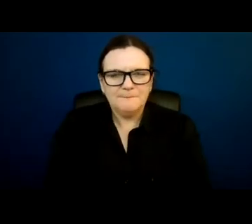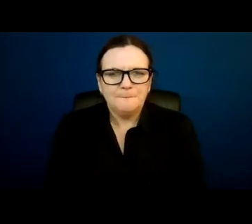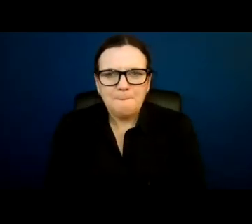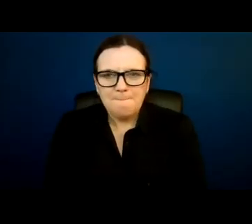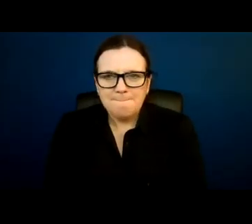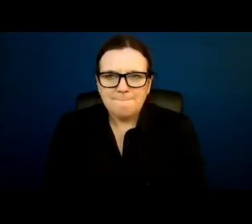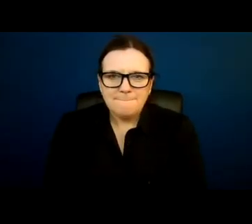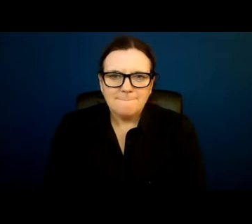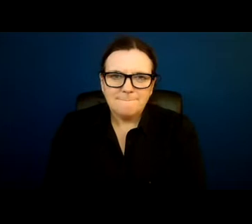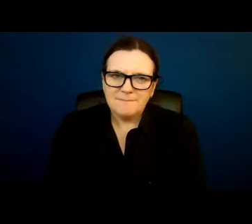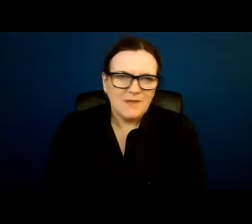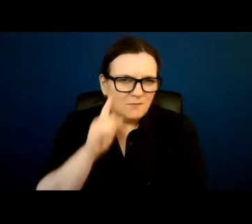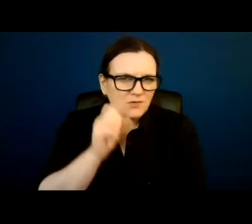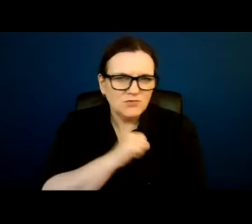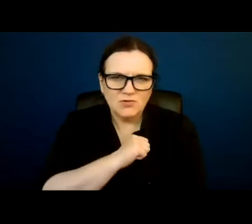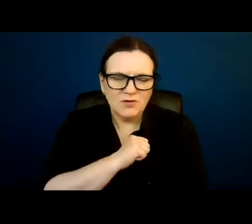I'm not sure if we still have.